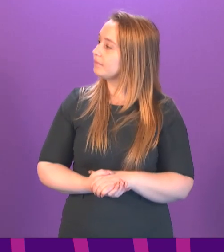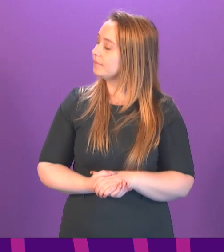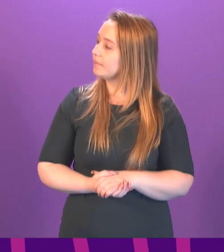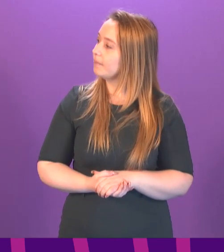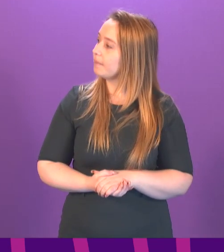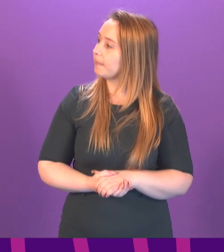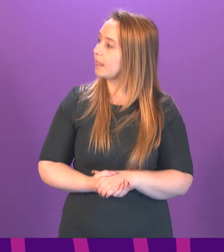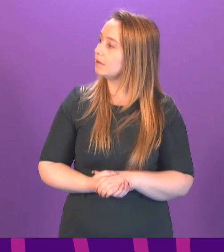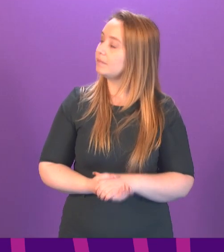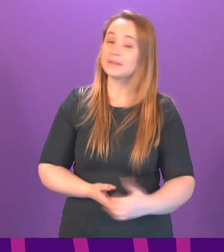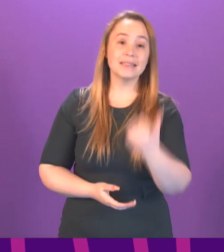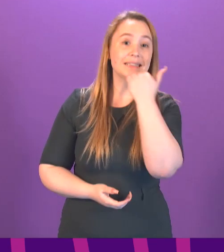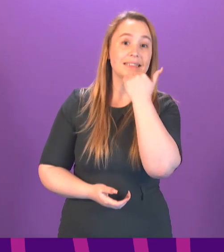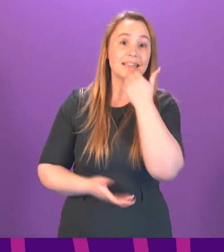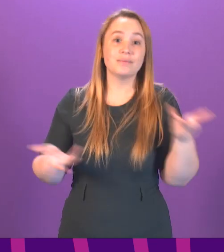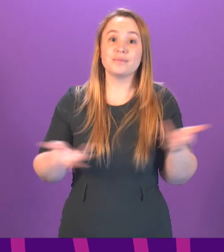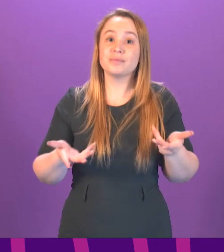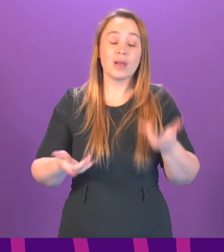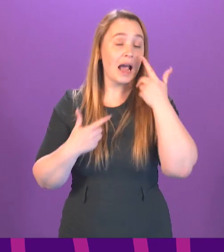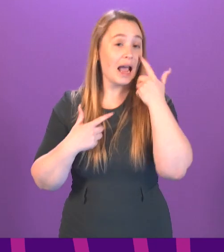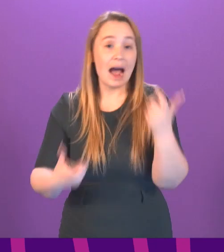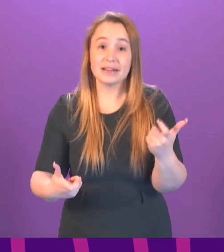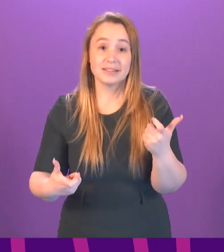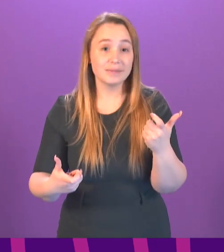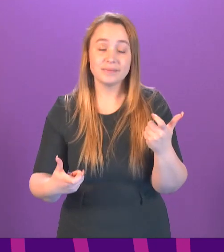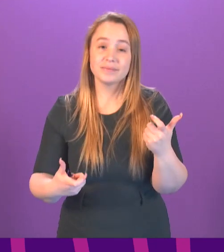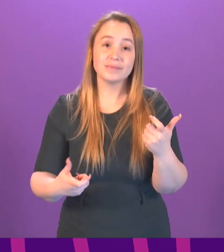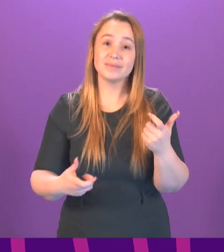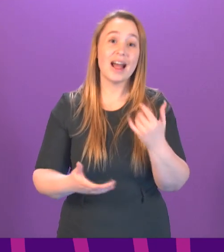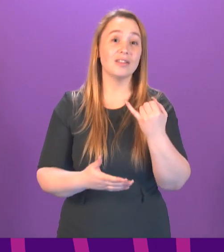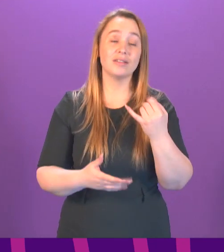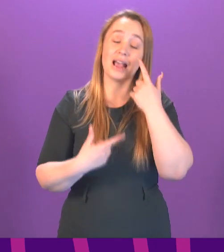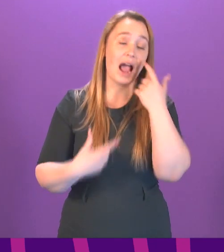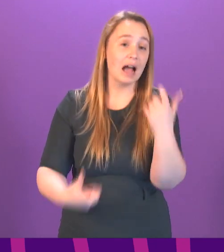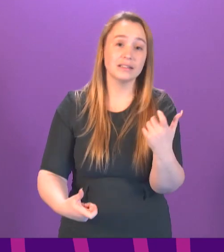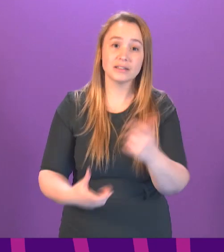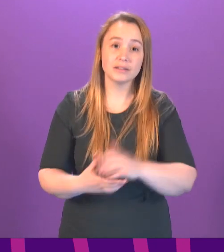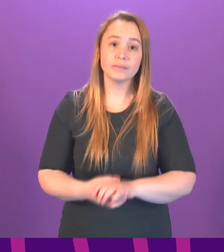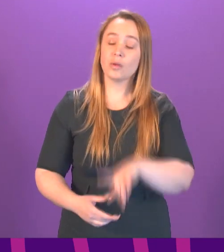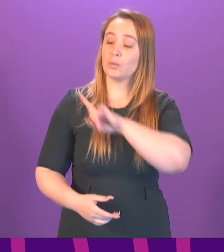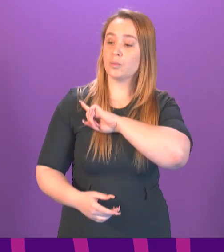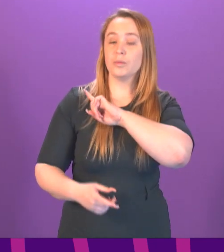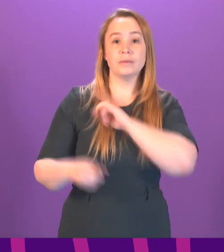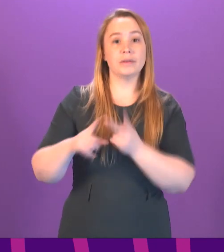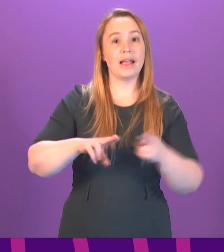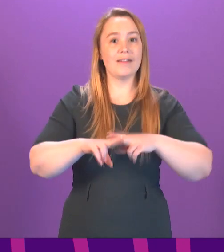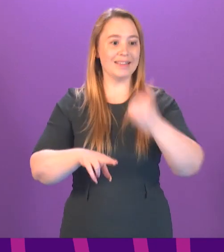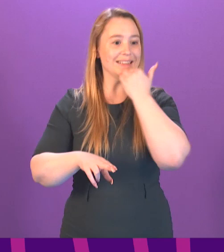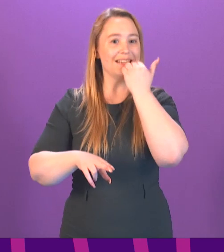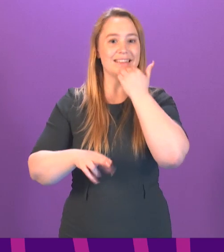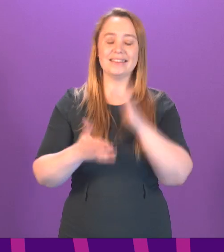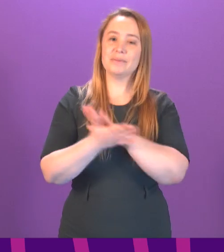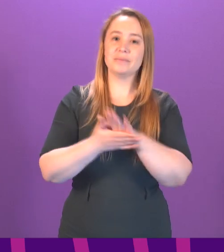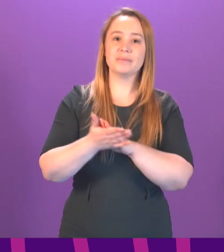I'm not going to give a date today before we're in a position to do that. I think that would be wrong because that would be running the risk of giving